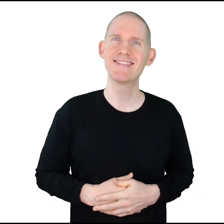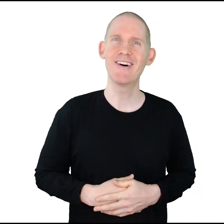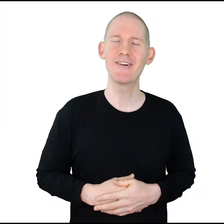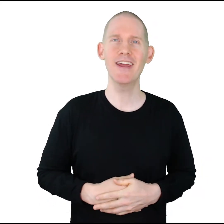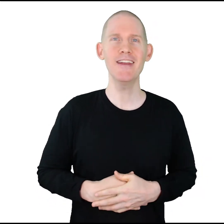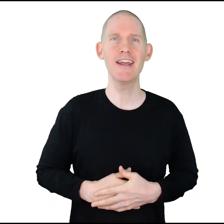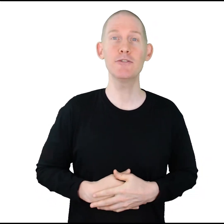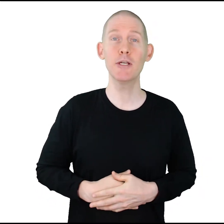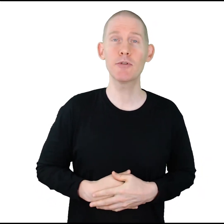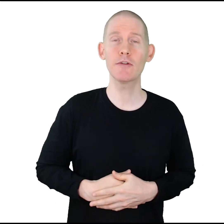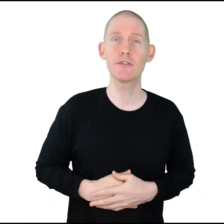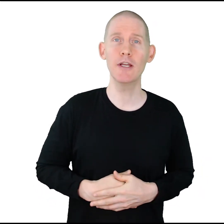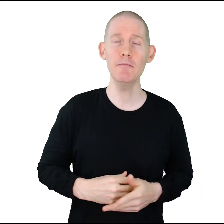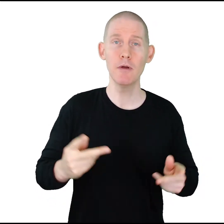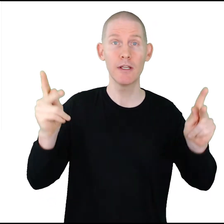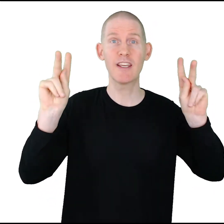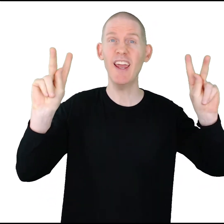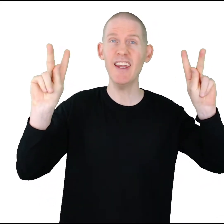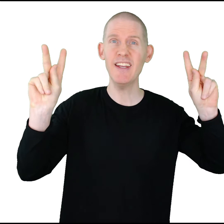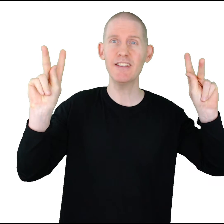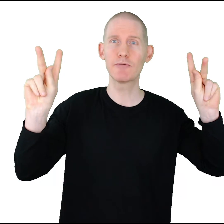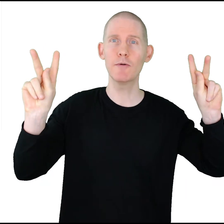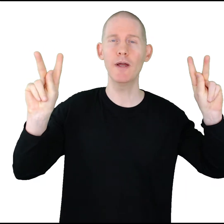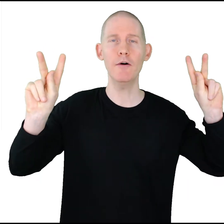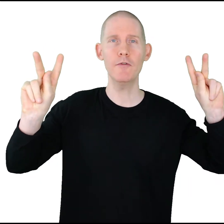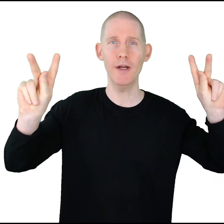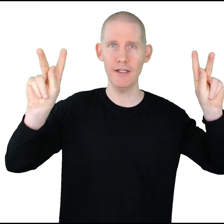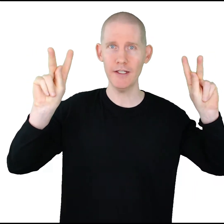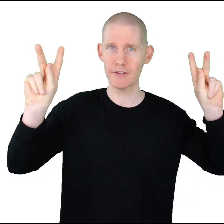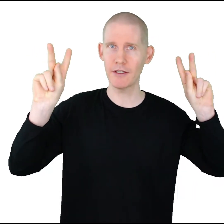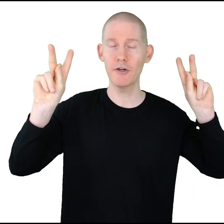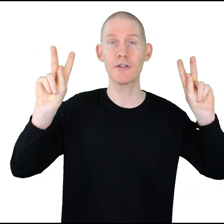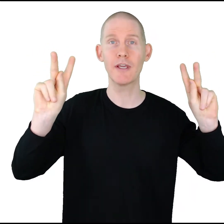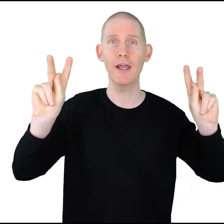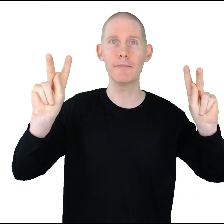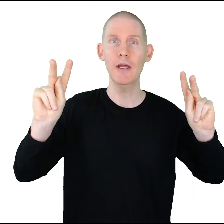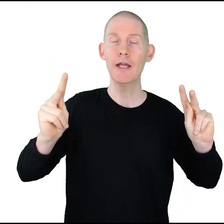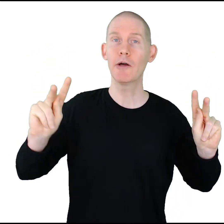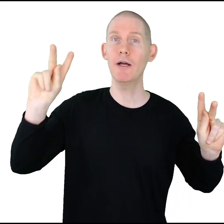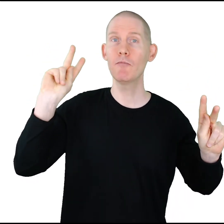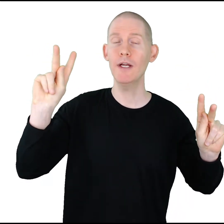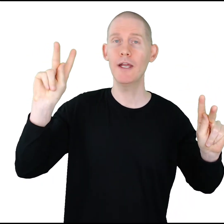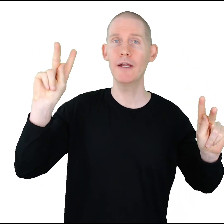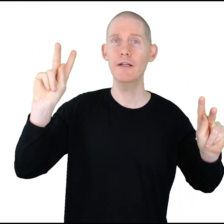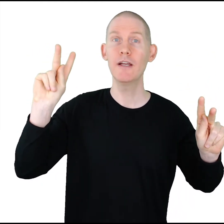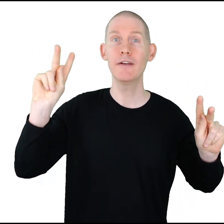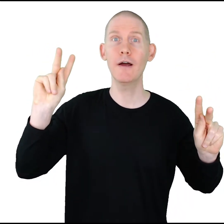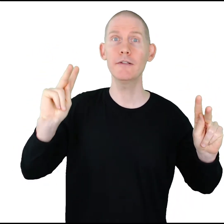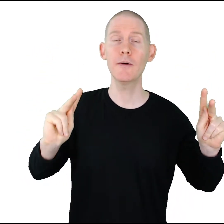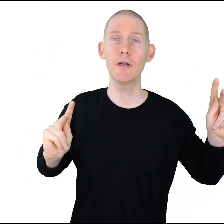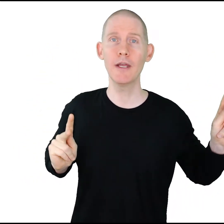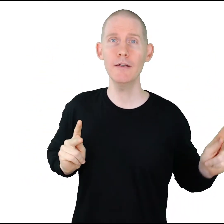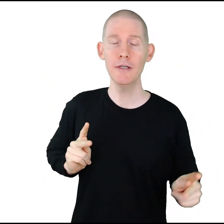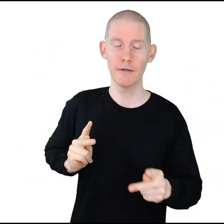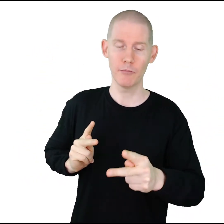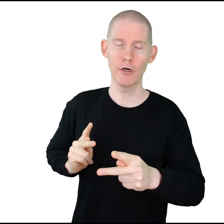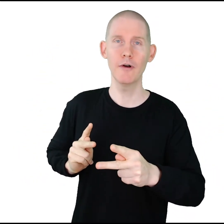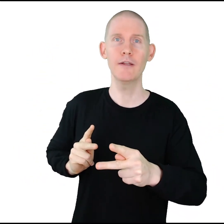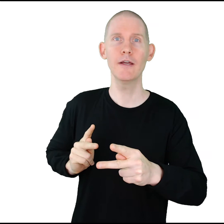Okay, handshapes are the same. K's from the alphabet, yes, letter K. Now I'm right-handed, non-dominant hand, put it right there.